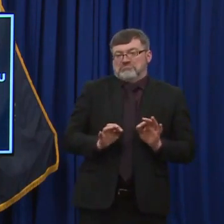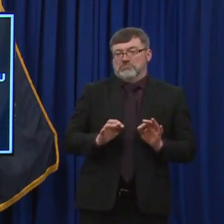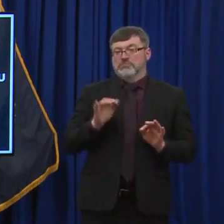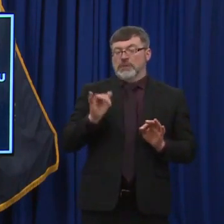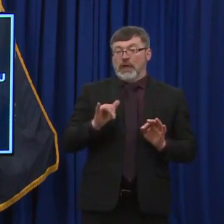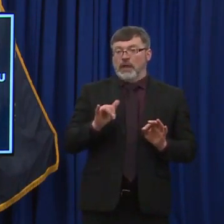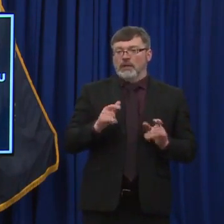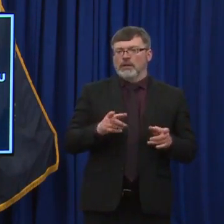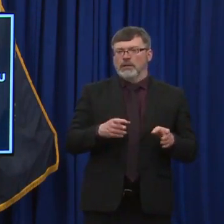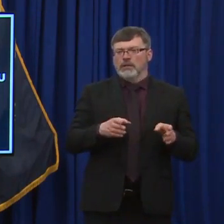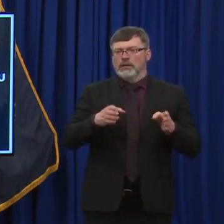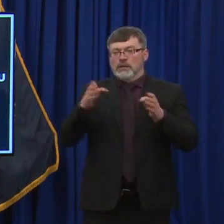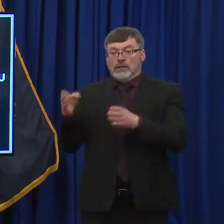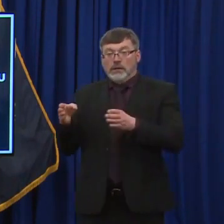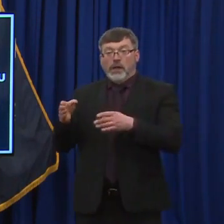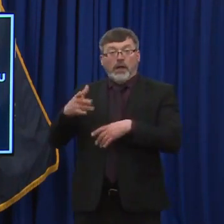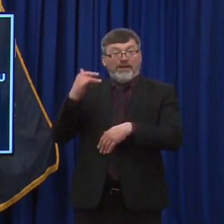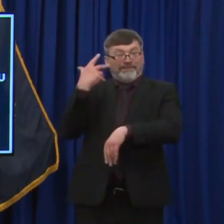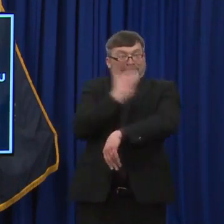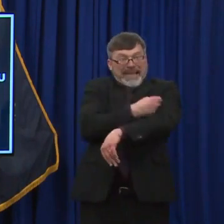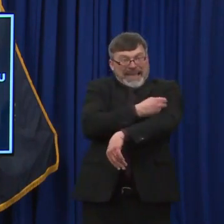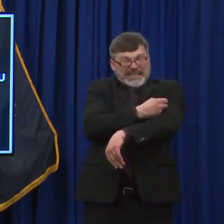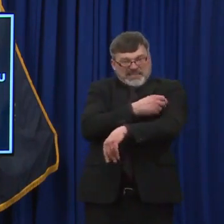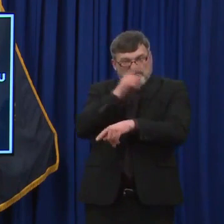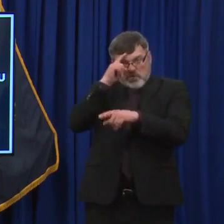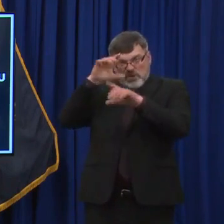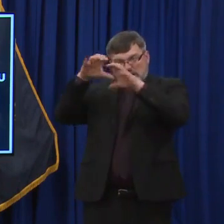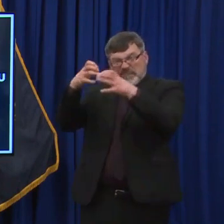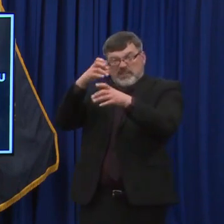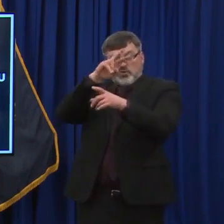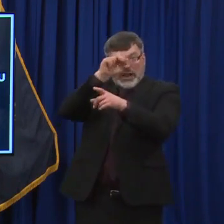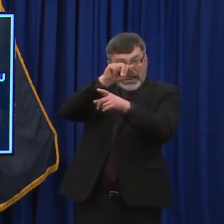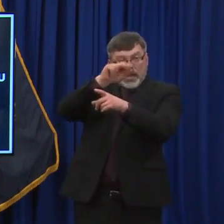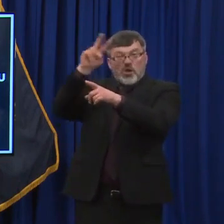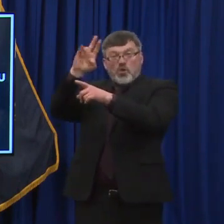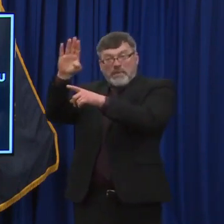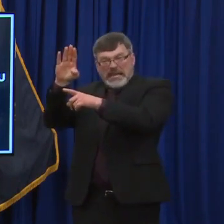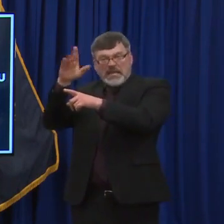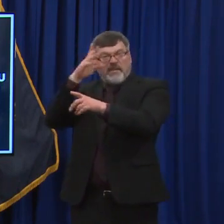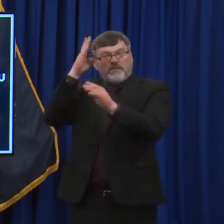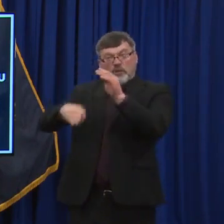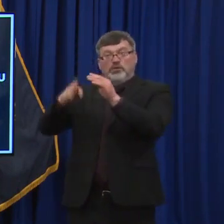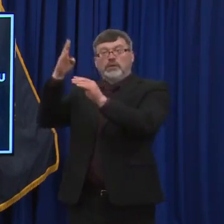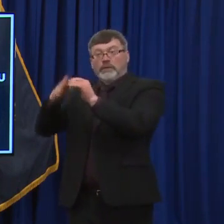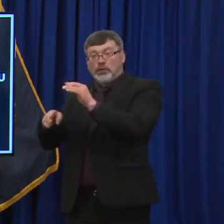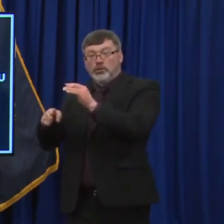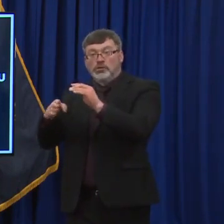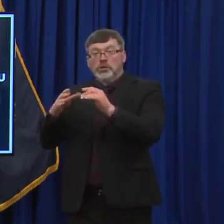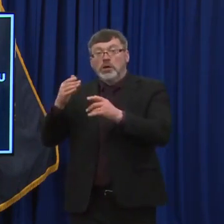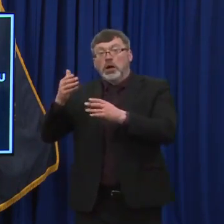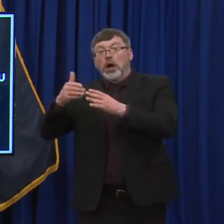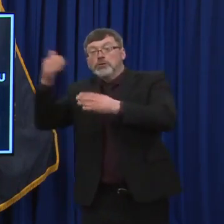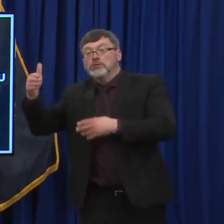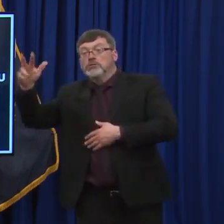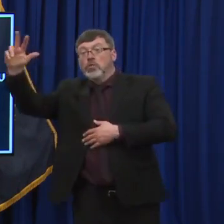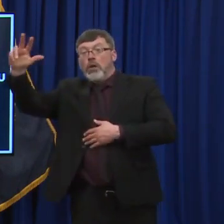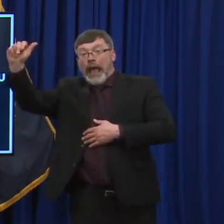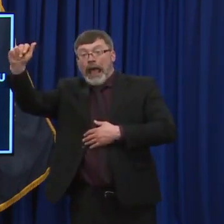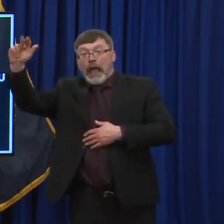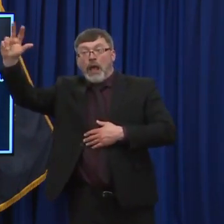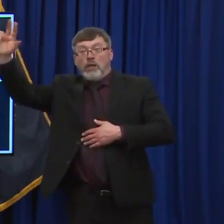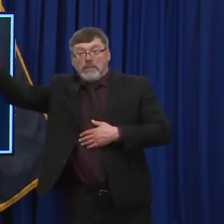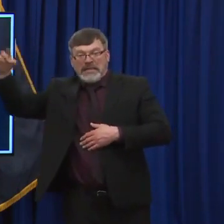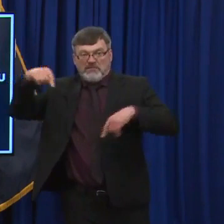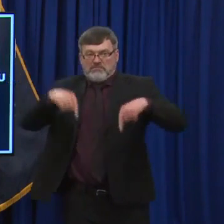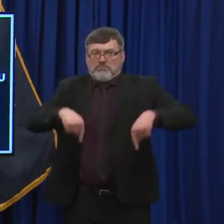not just through group 2B, but kind of that final group of everybody who wants one can get one in the next couple months, obviously we assume that those numbers will